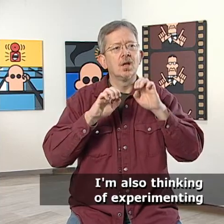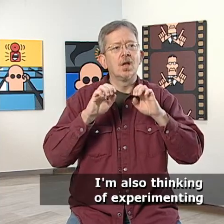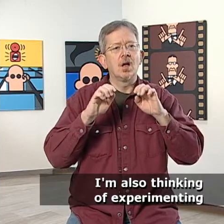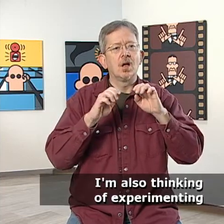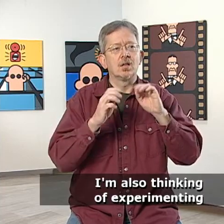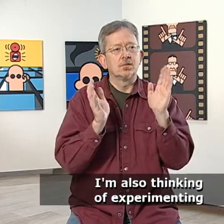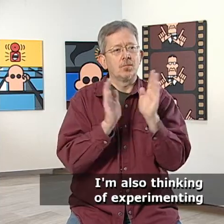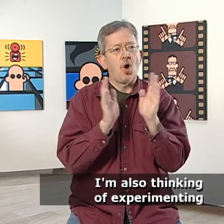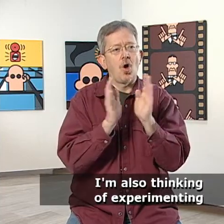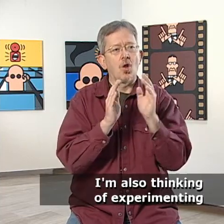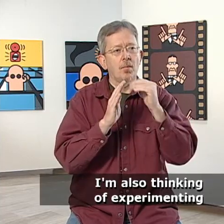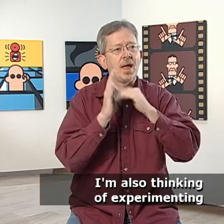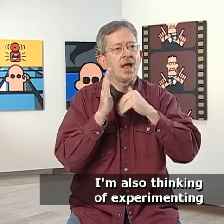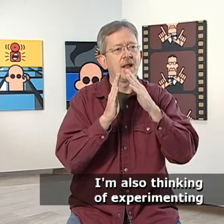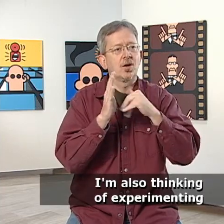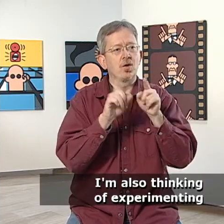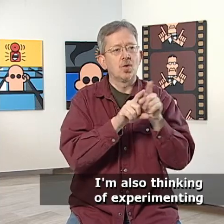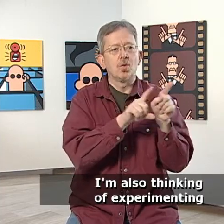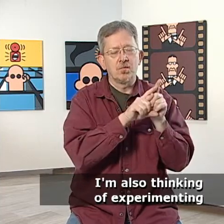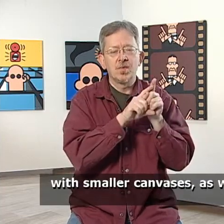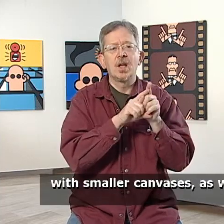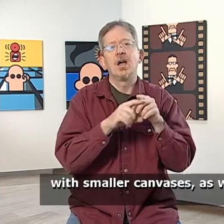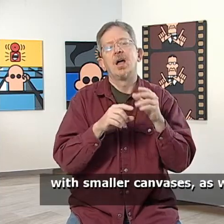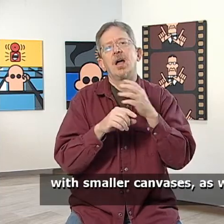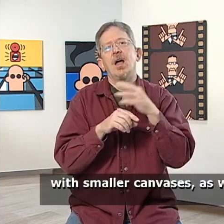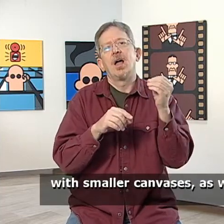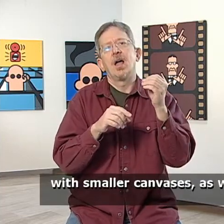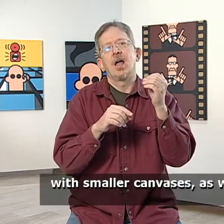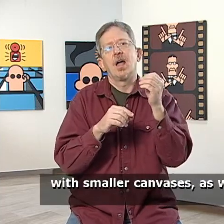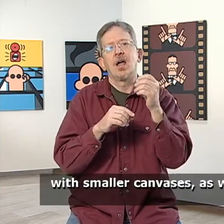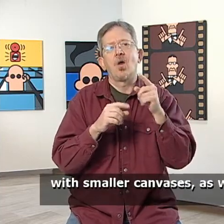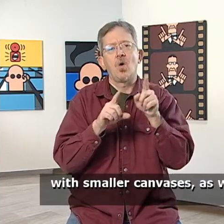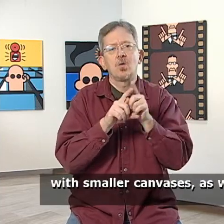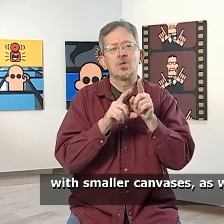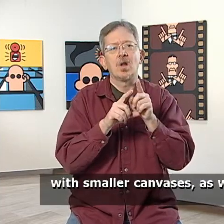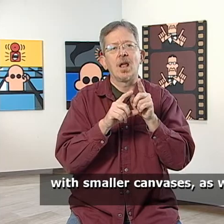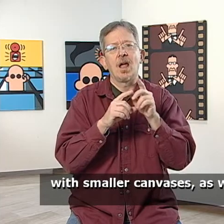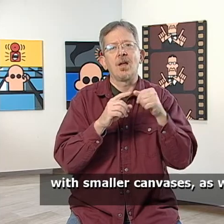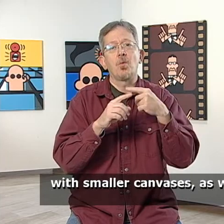I'm also thinking of experimenting with smaller canvases as well.